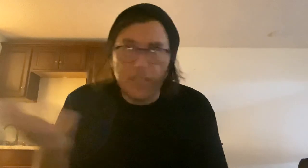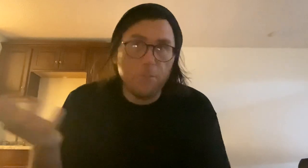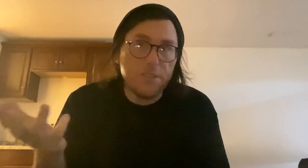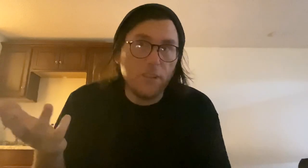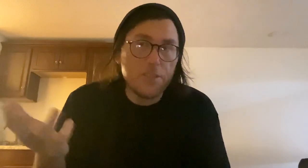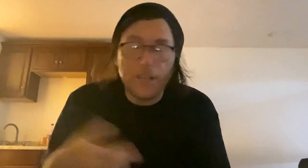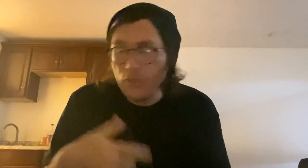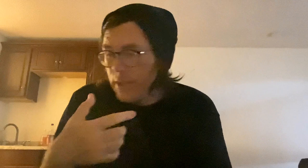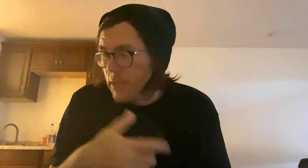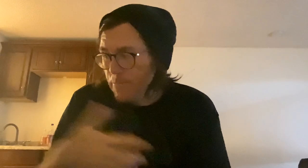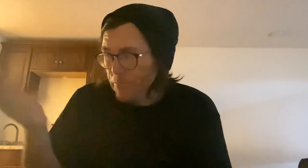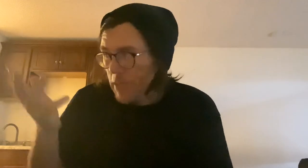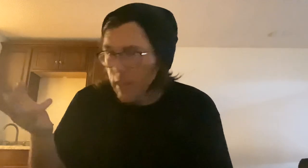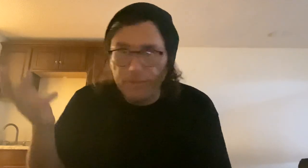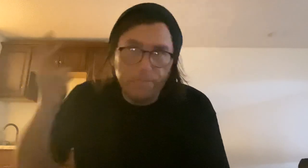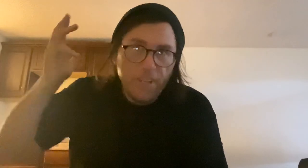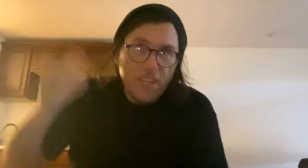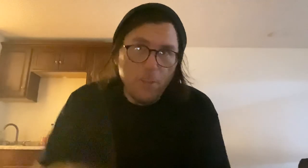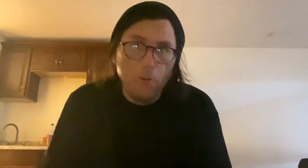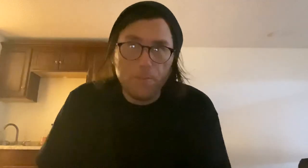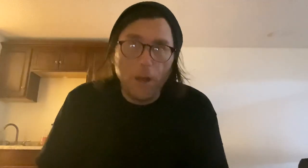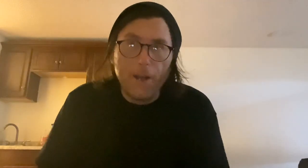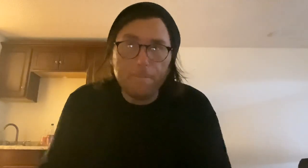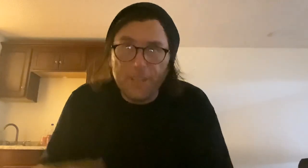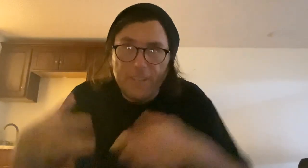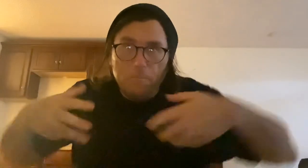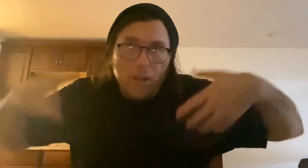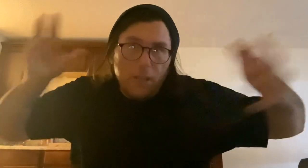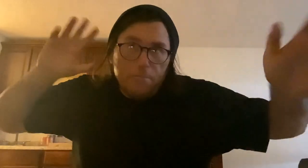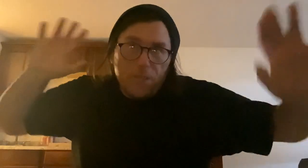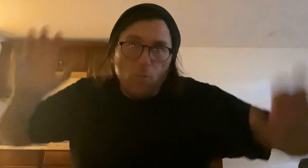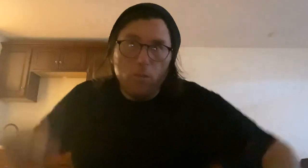takes place in Los Angeles, in the post-apocalyptic world.